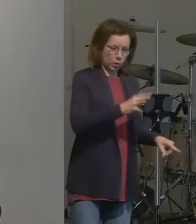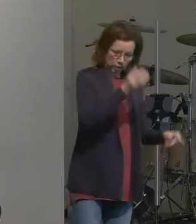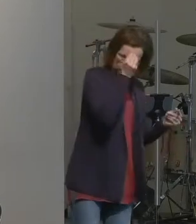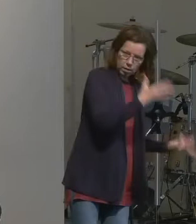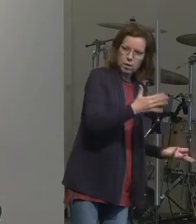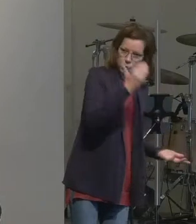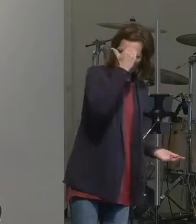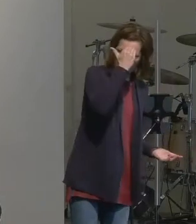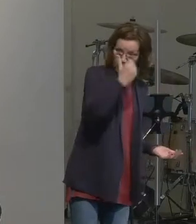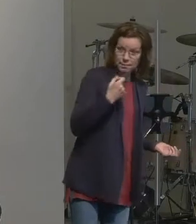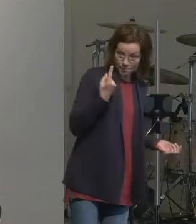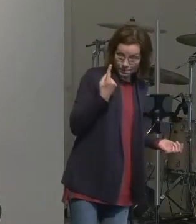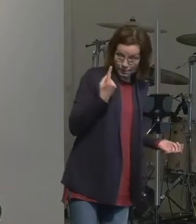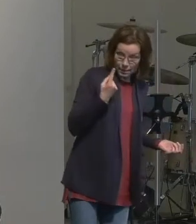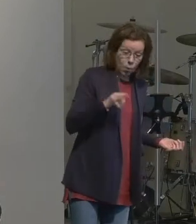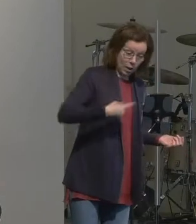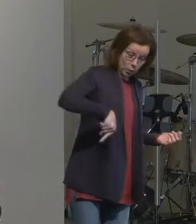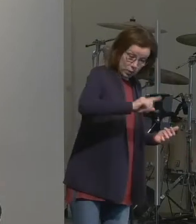y'all catch that yet